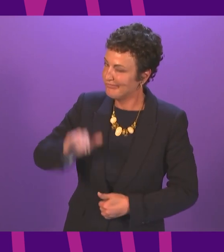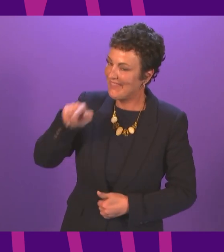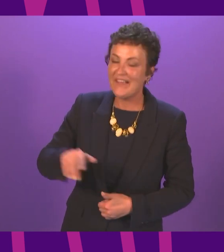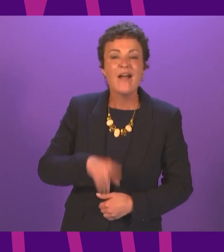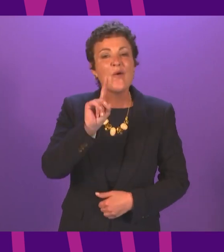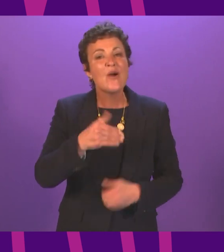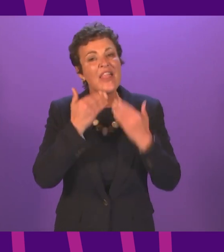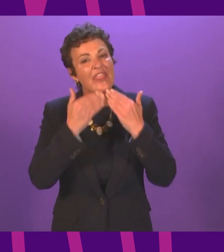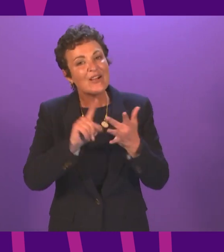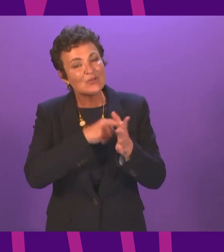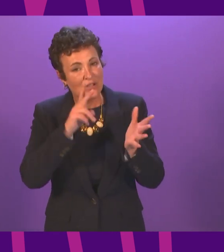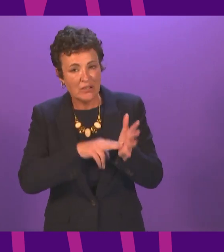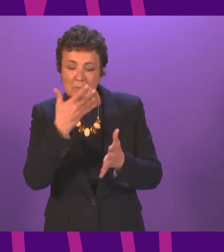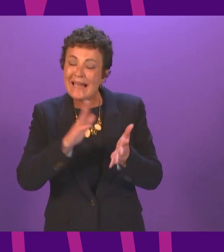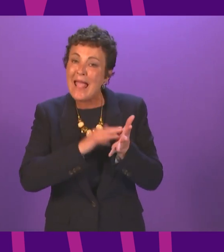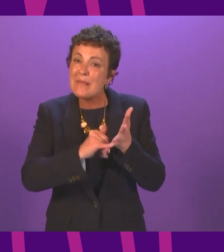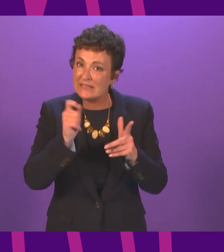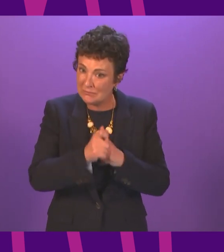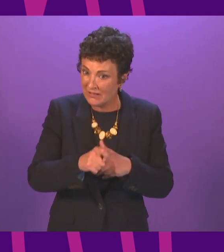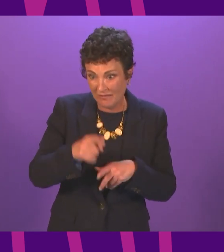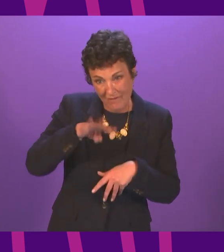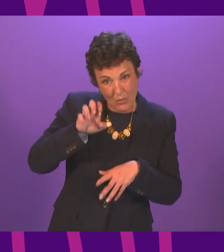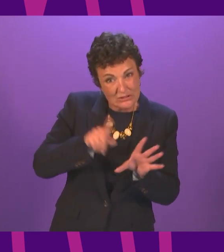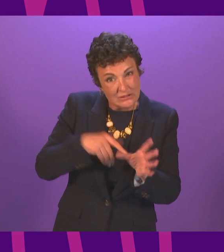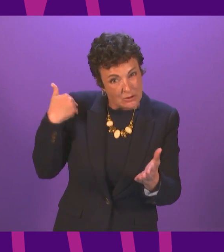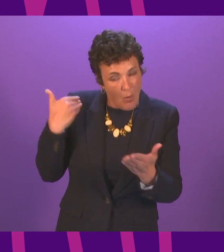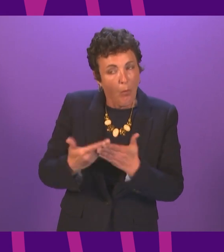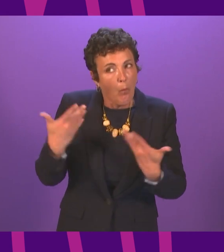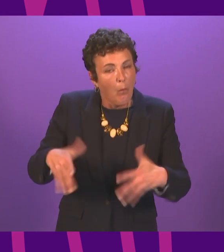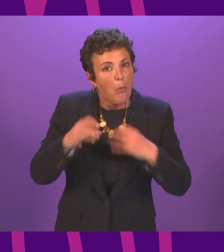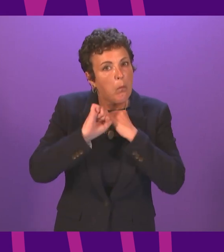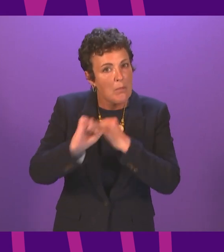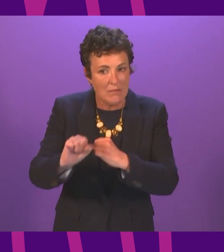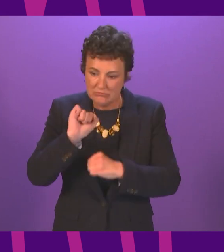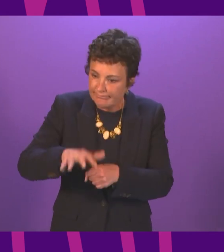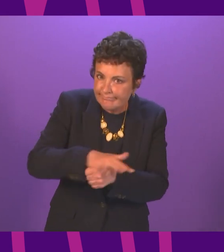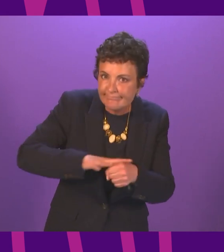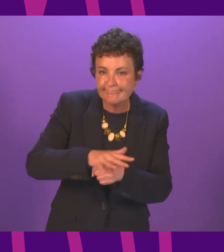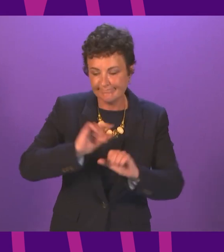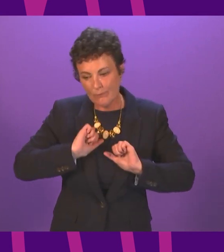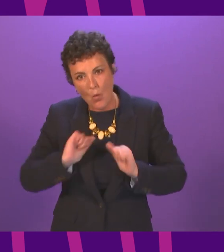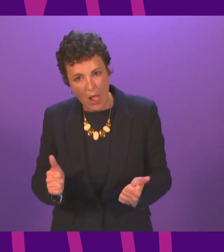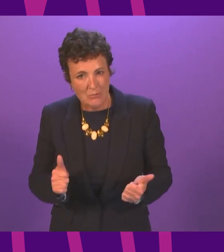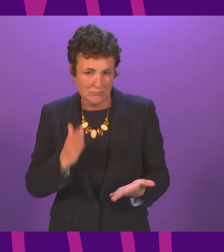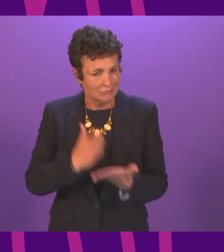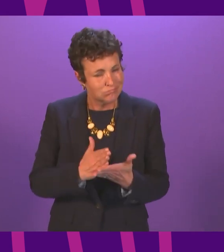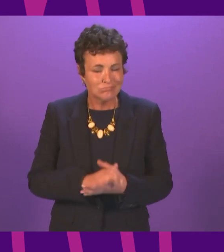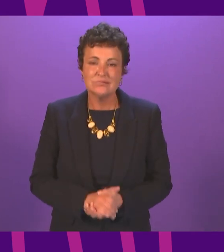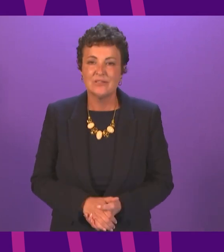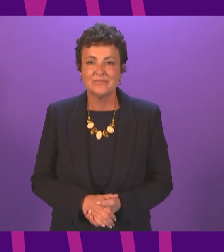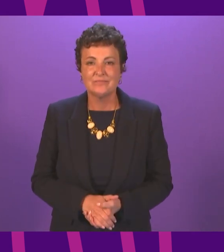thank you to Ian for being MSP for 14 years and his commitment to the county and its well-being which was unquestionable